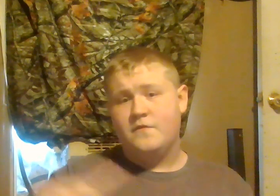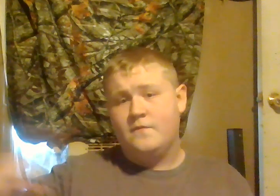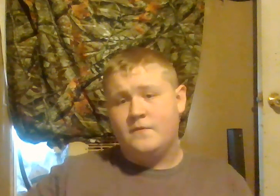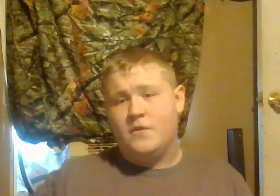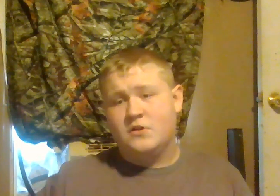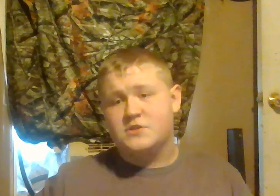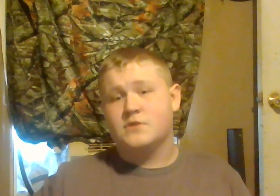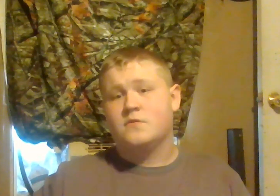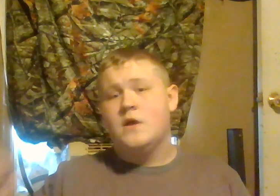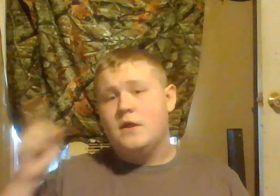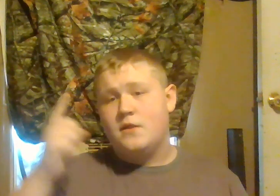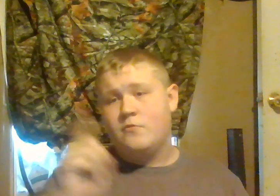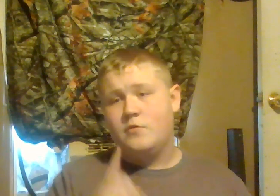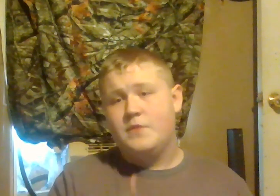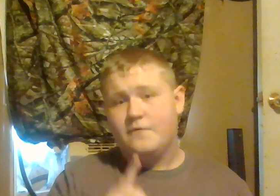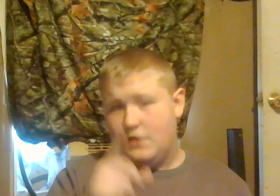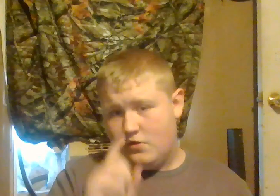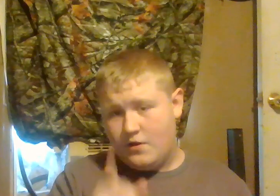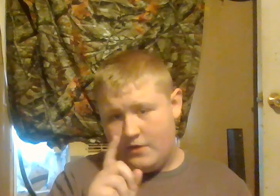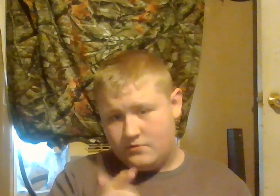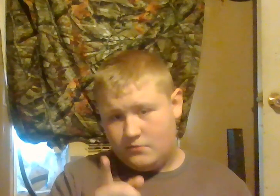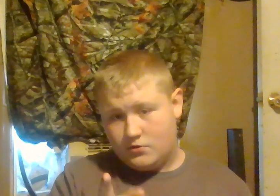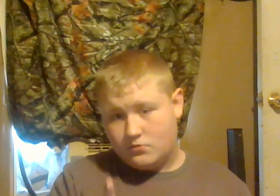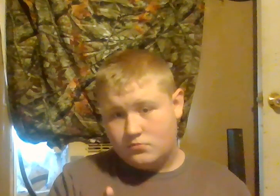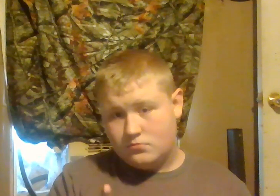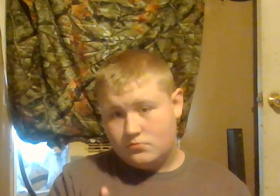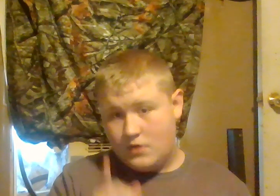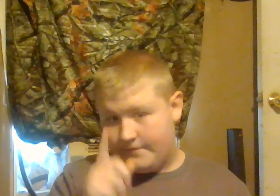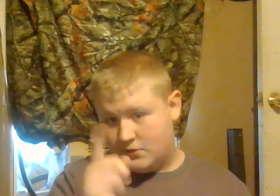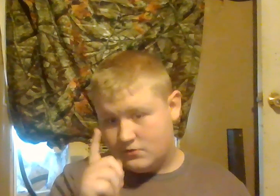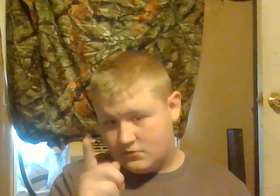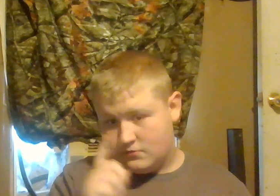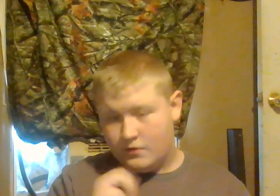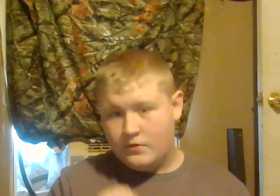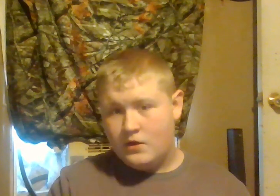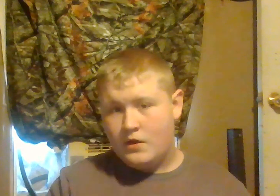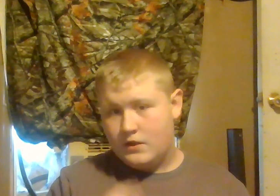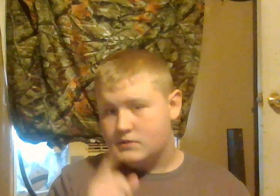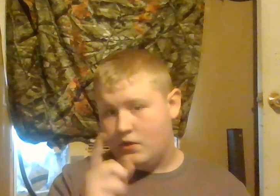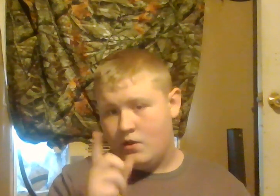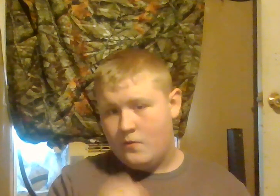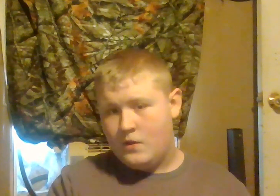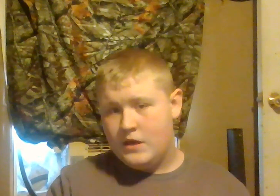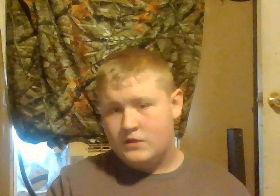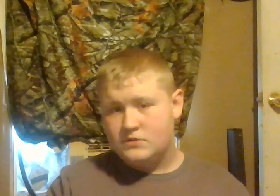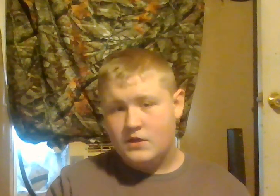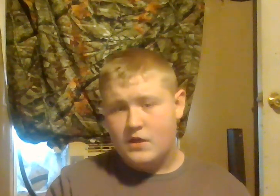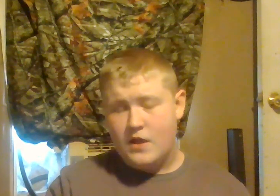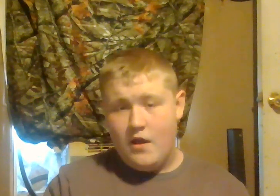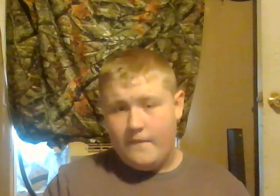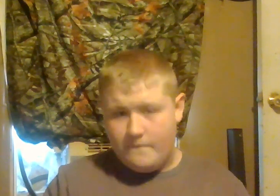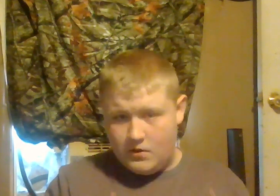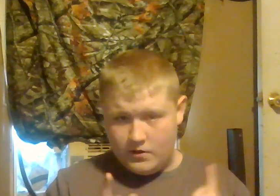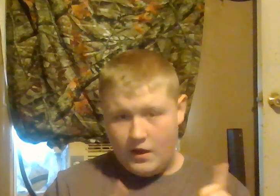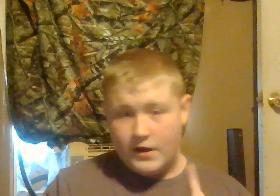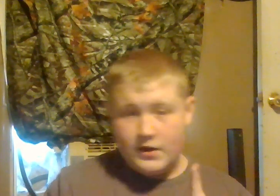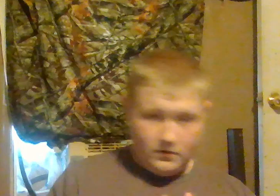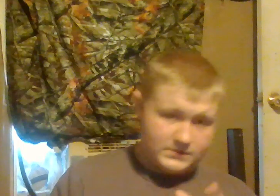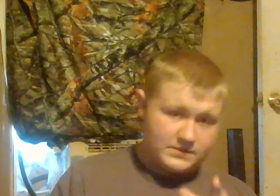people on my vlog channel there will be a video coming out tomorrow I'm not gonna ruin it and tell y'all what it is yet but I know it's